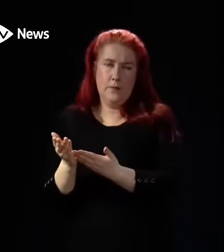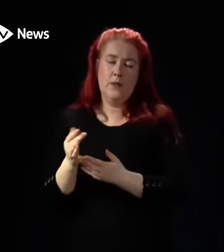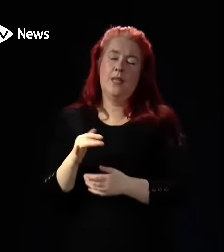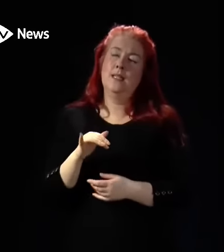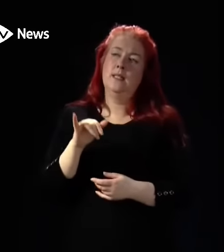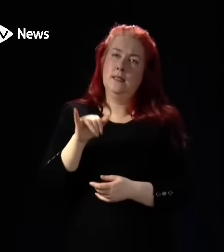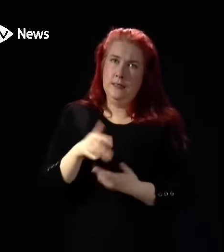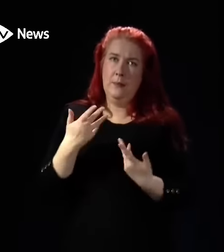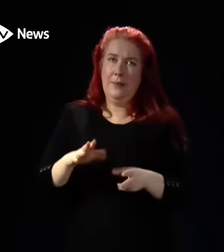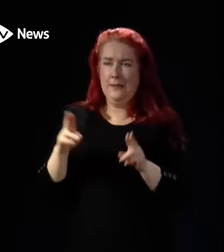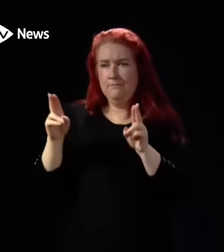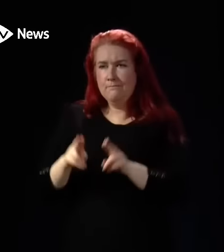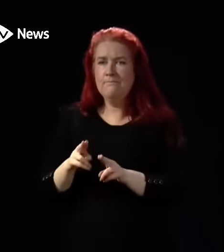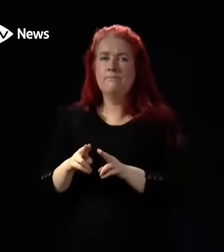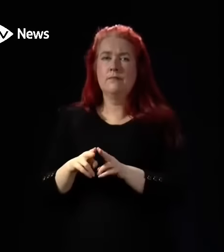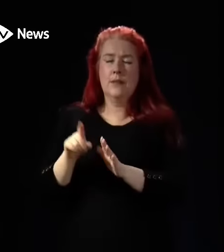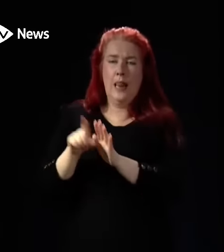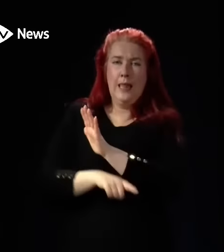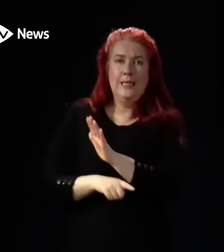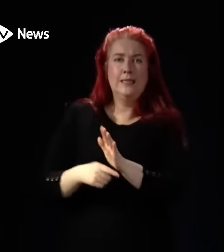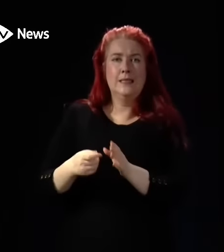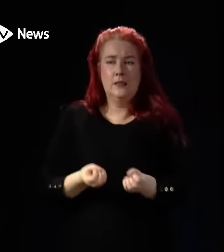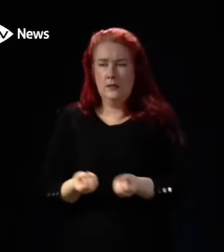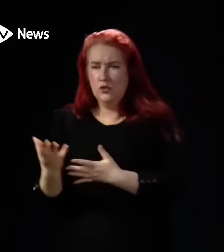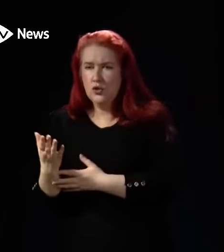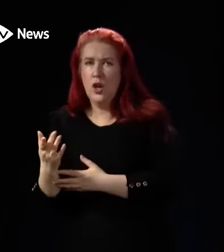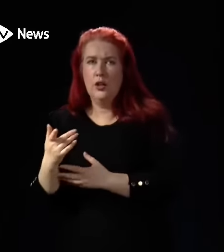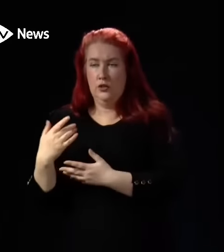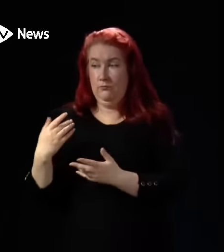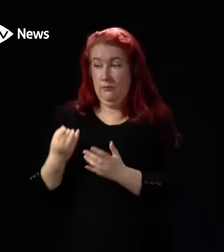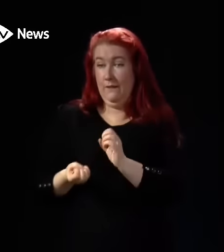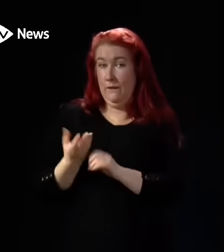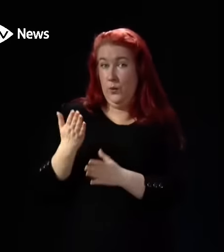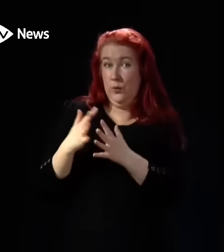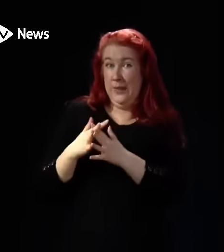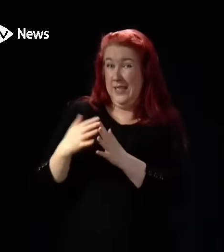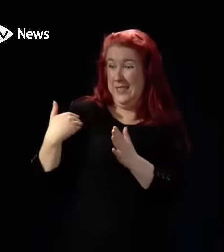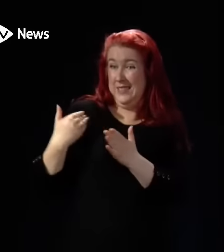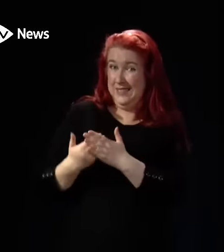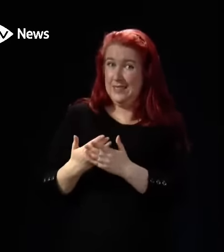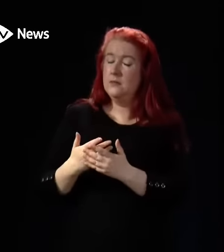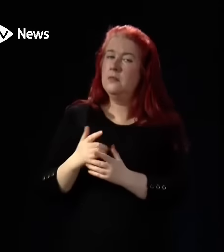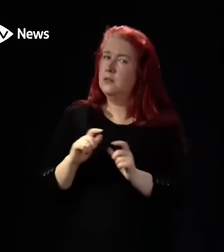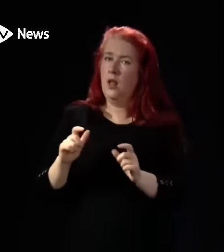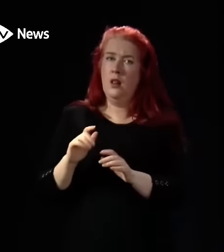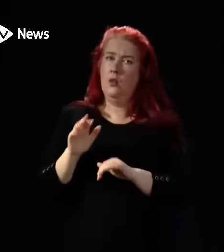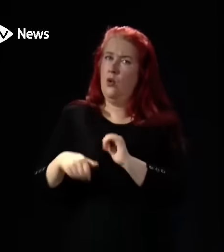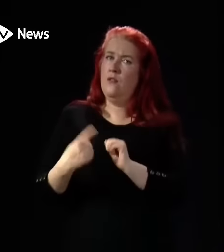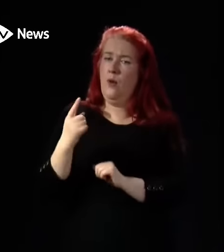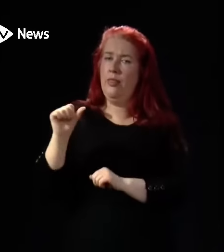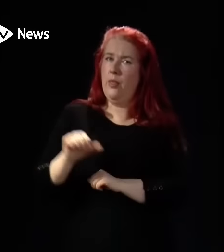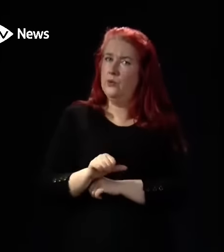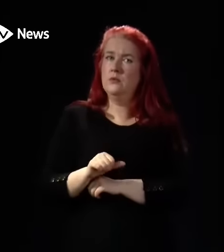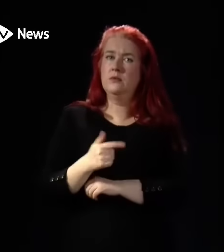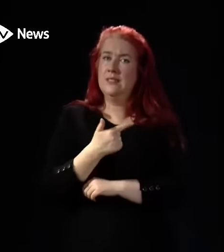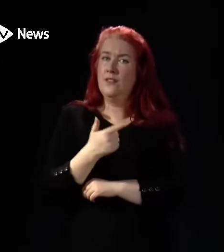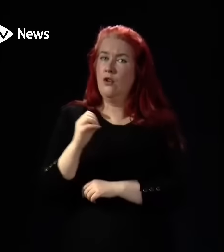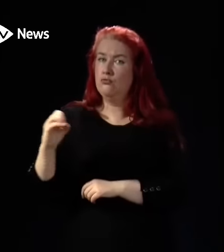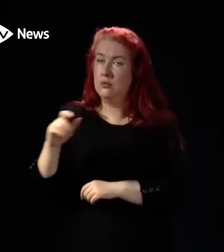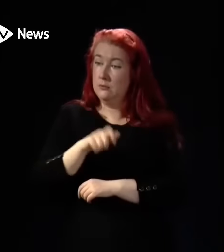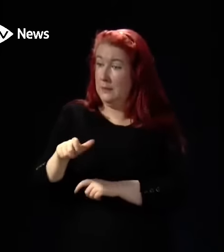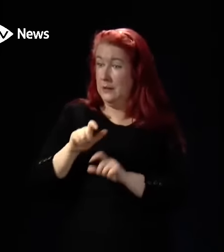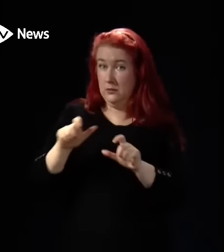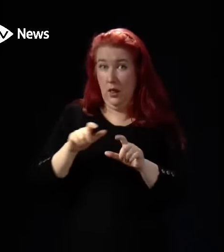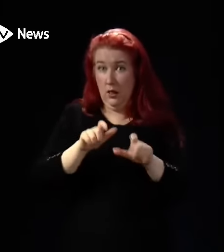reduction in delayed discharges in the most recent weeks, there are however more than 1700 people currently in